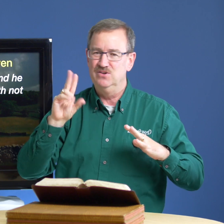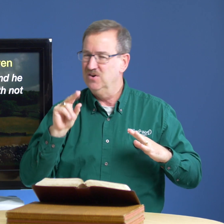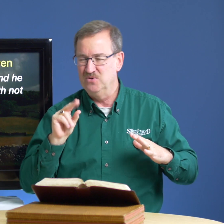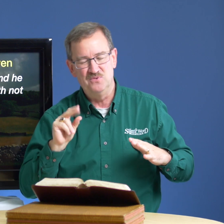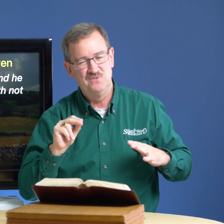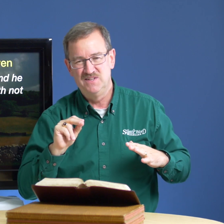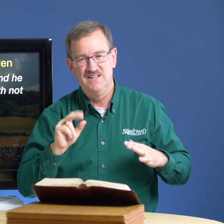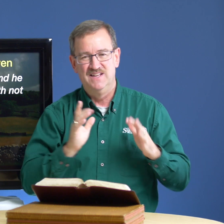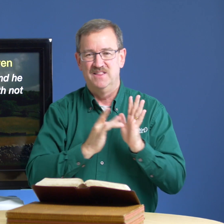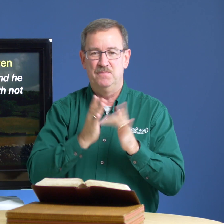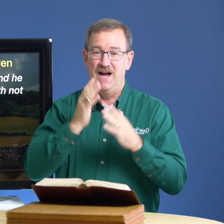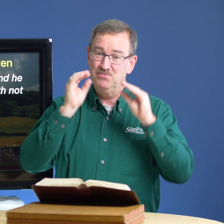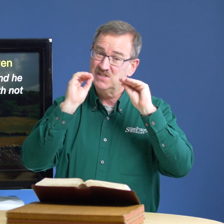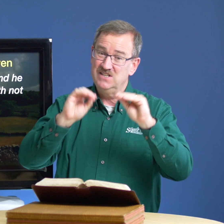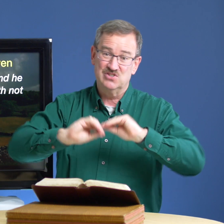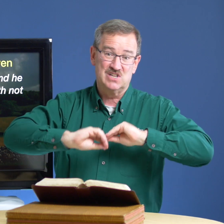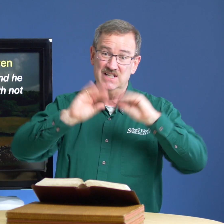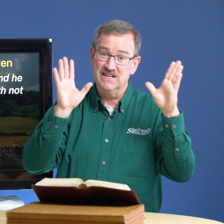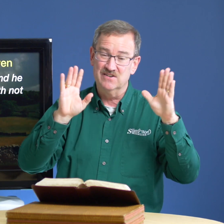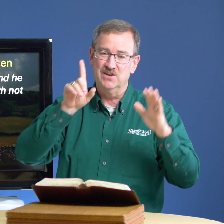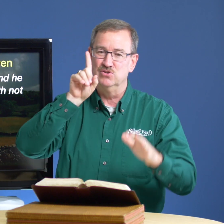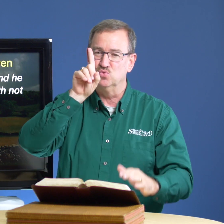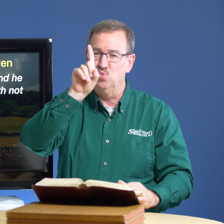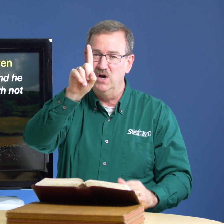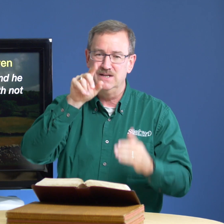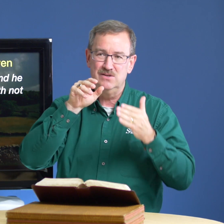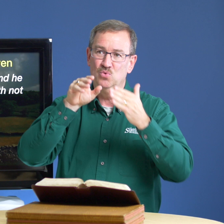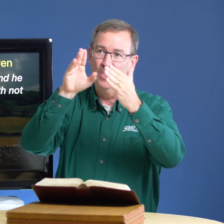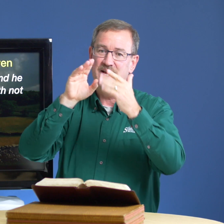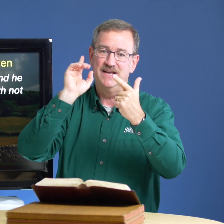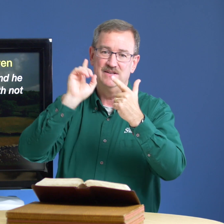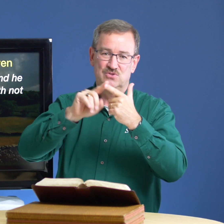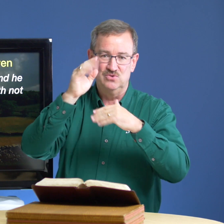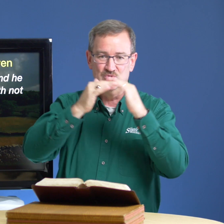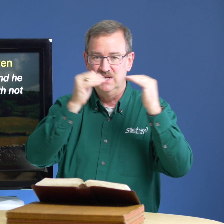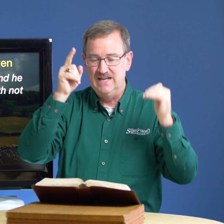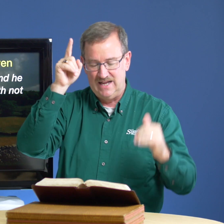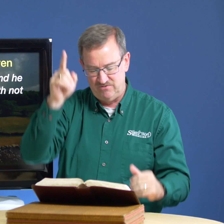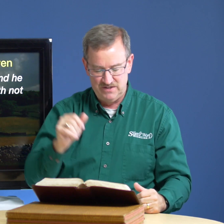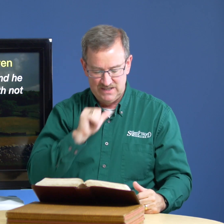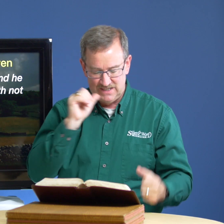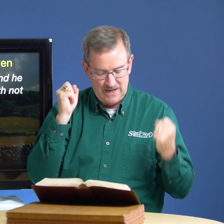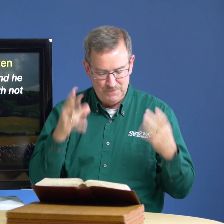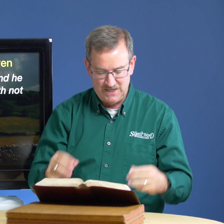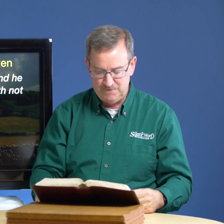no the bible teaches clear there is one way to heaven not many